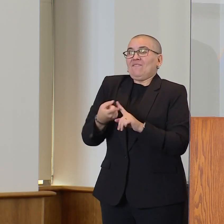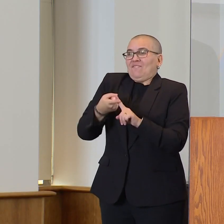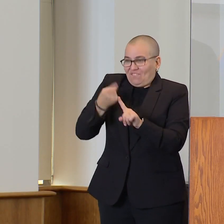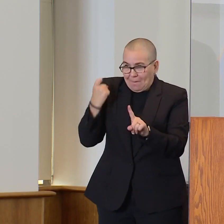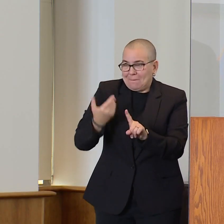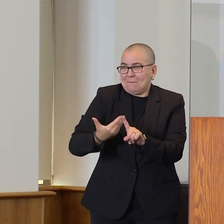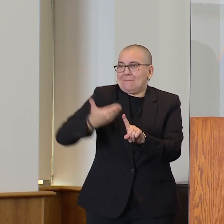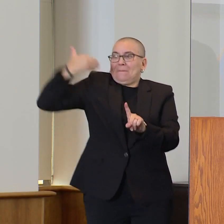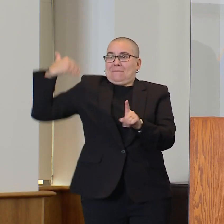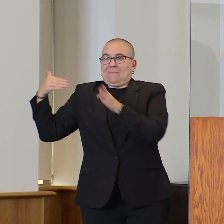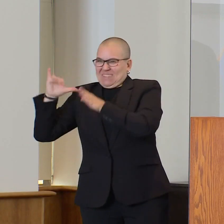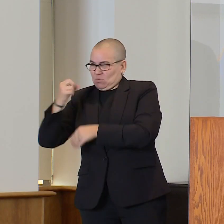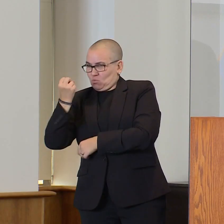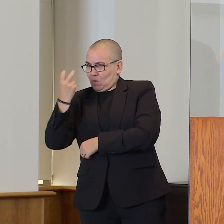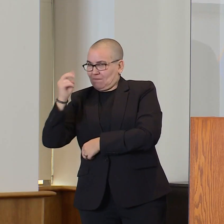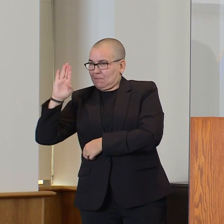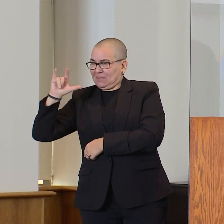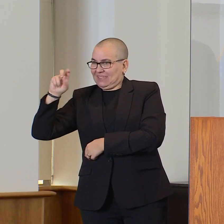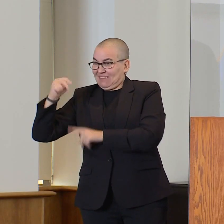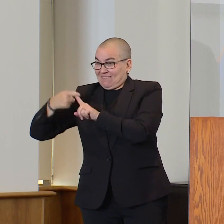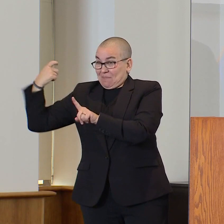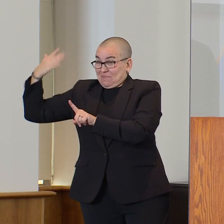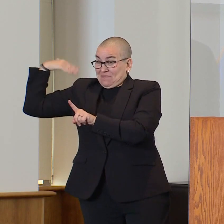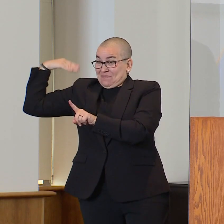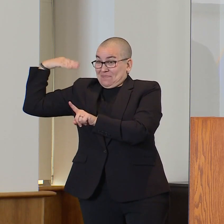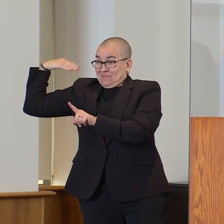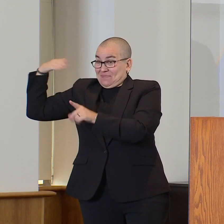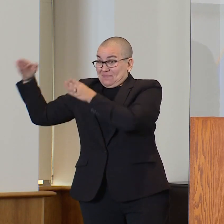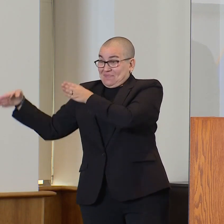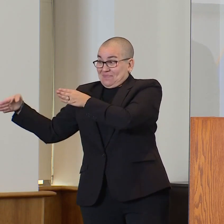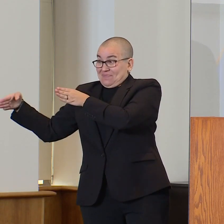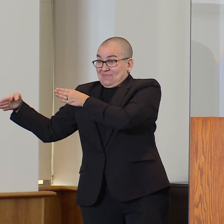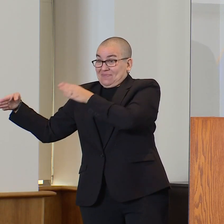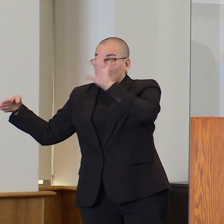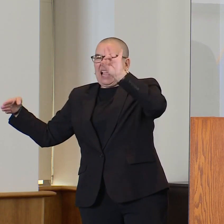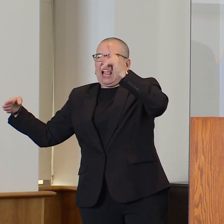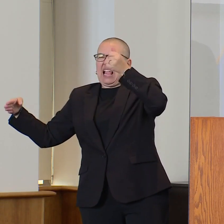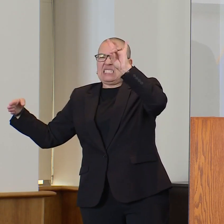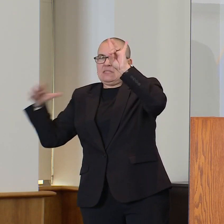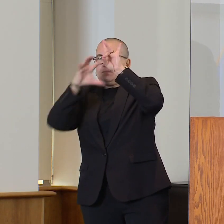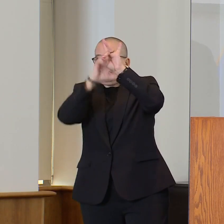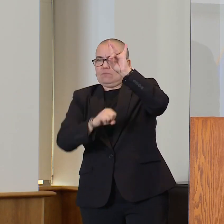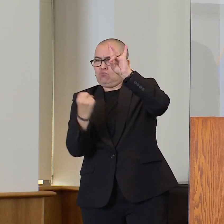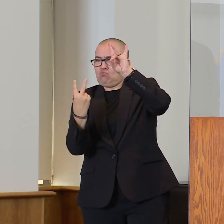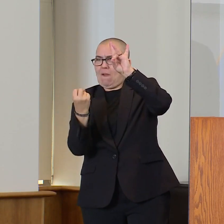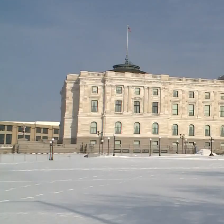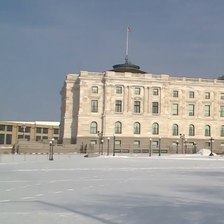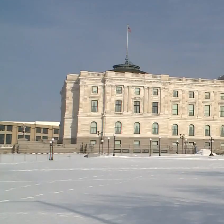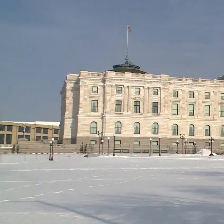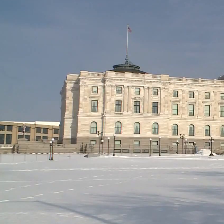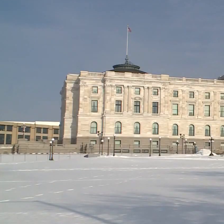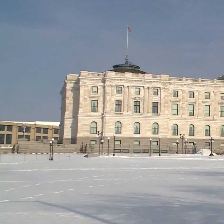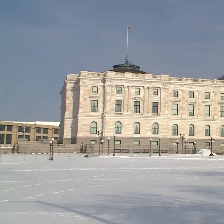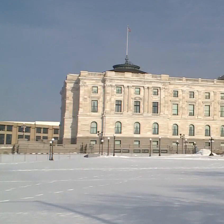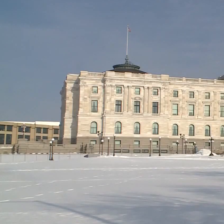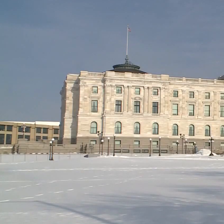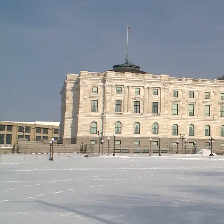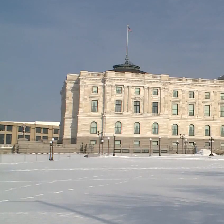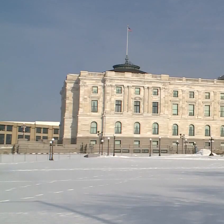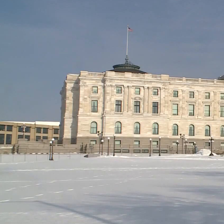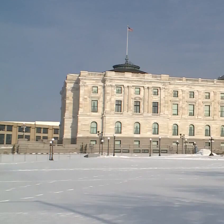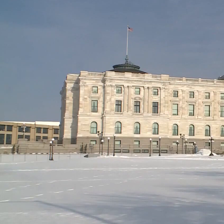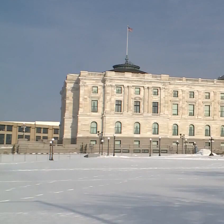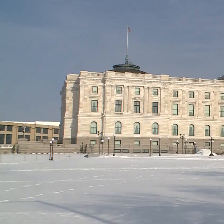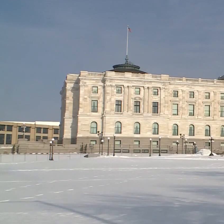billion projected surplus is coming from previous year activities, previous tax years. Add to that single-party